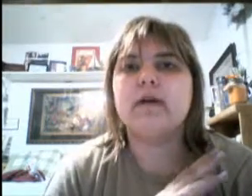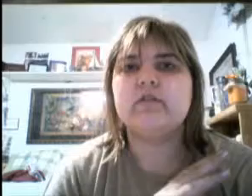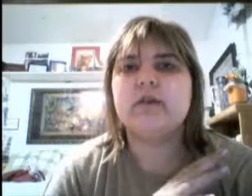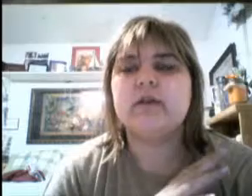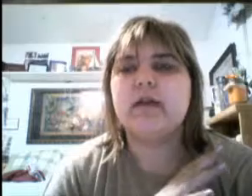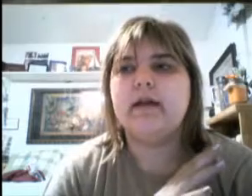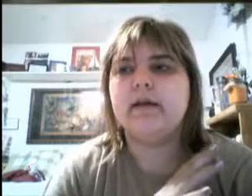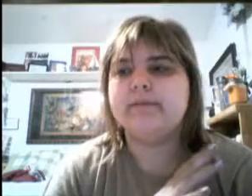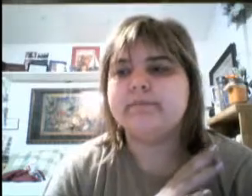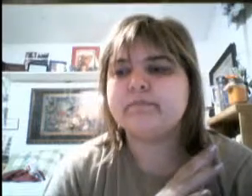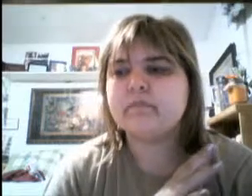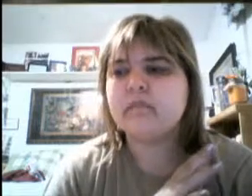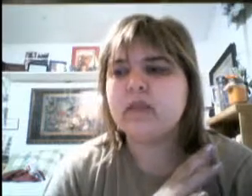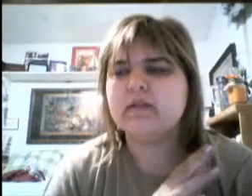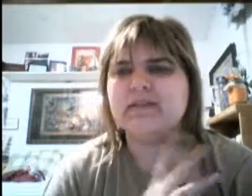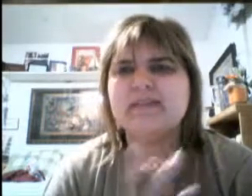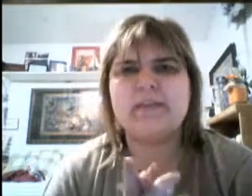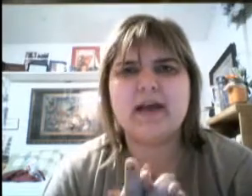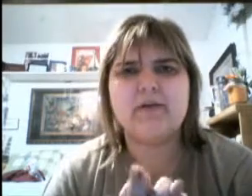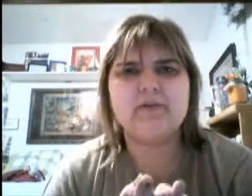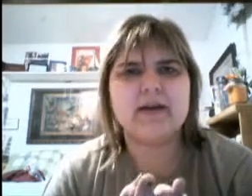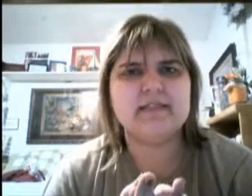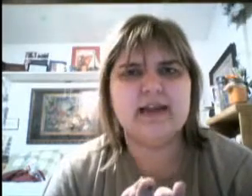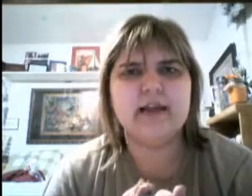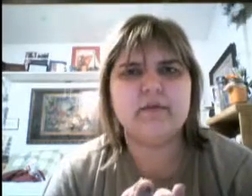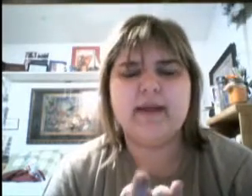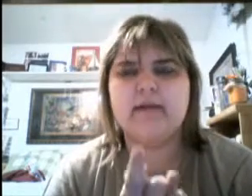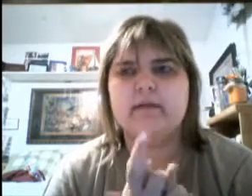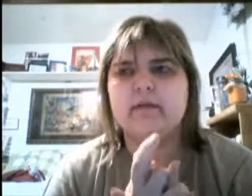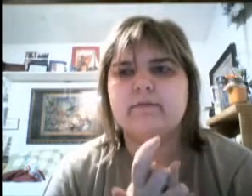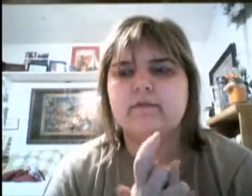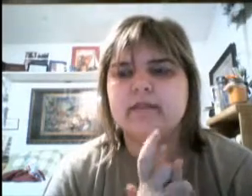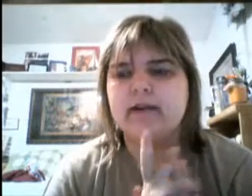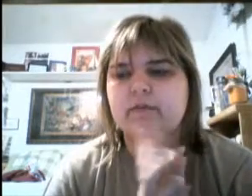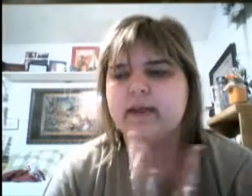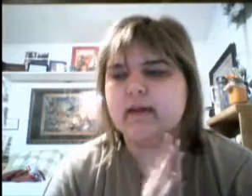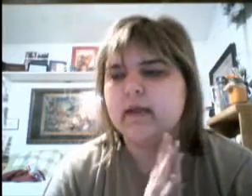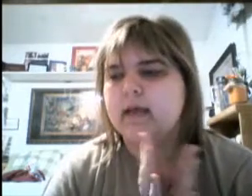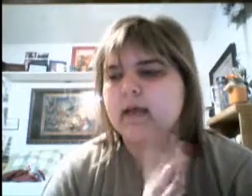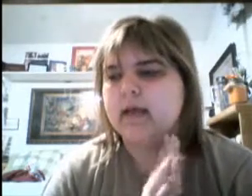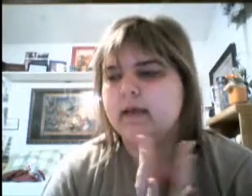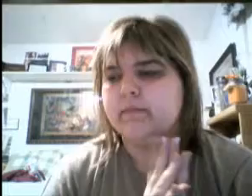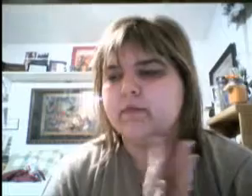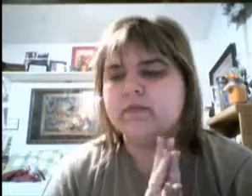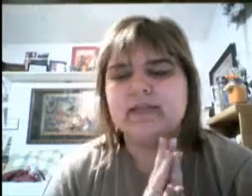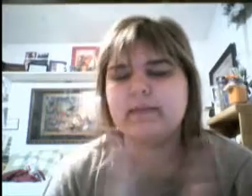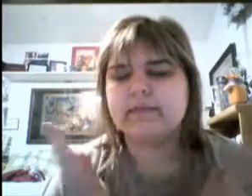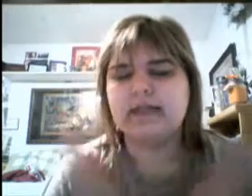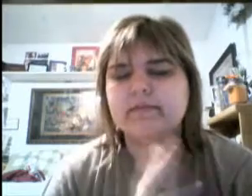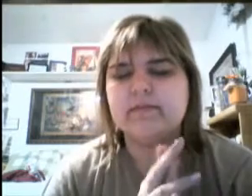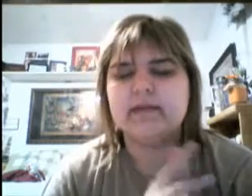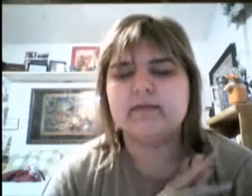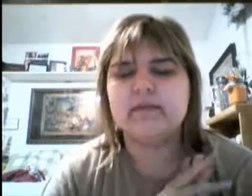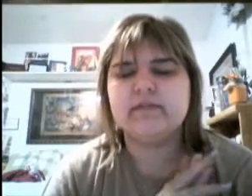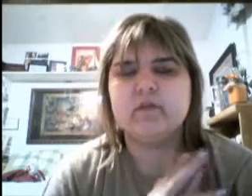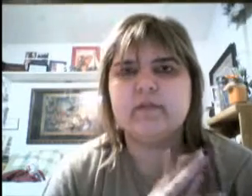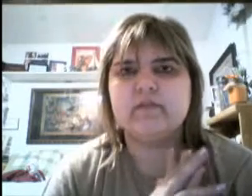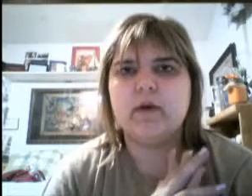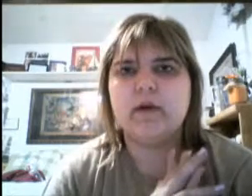director, um, he's the same guy who directed Iron Man, the first Iron Man, um, whose name escapes me at this moment as well.